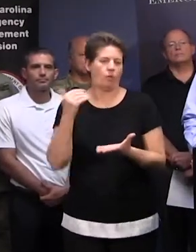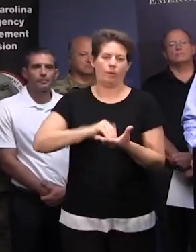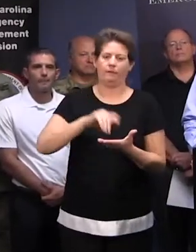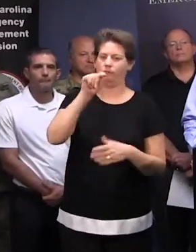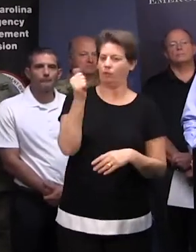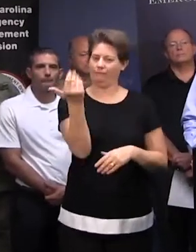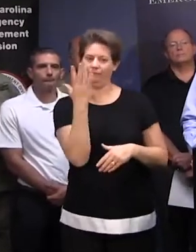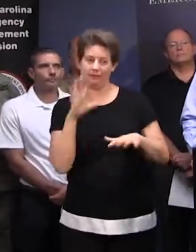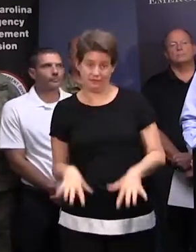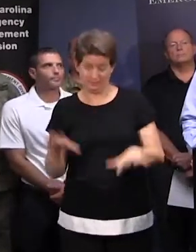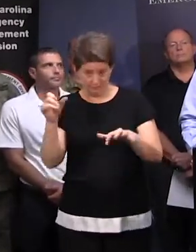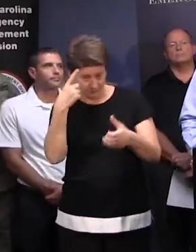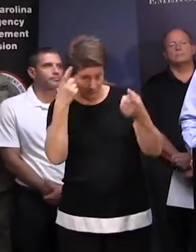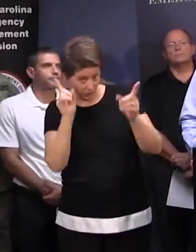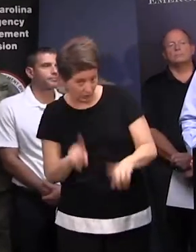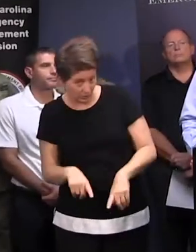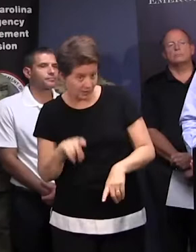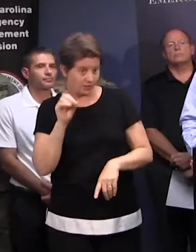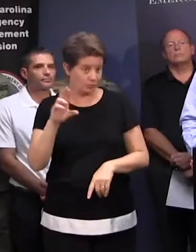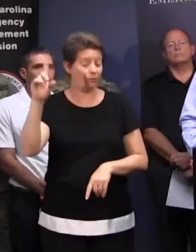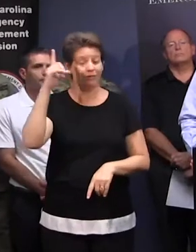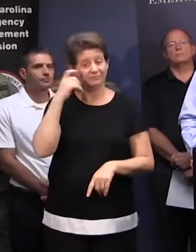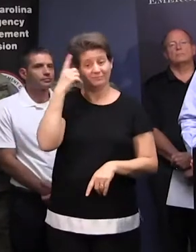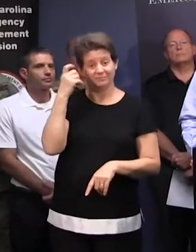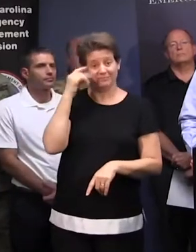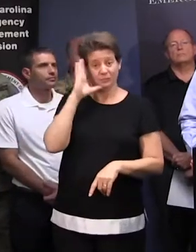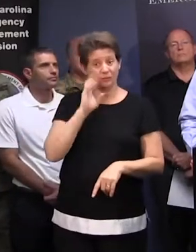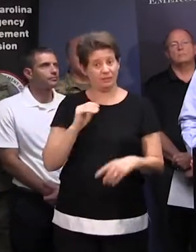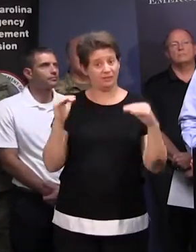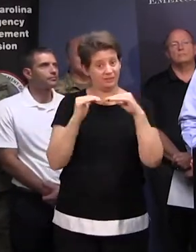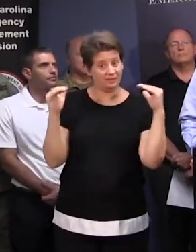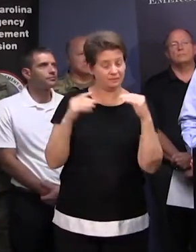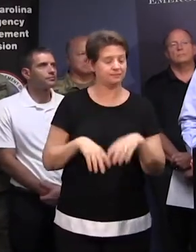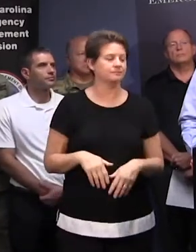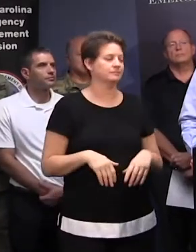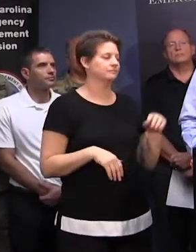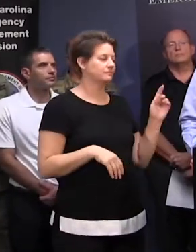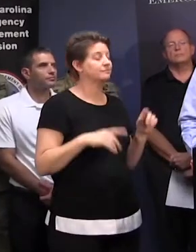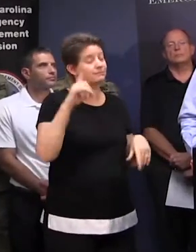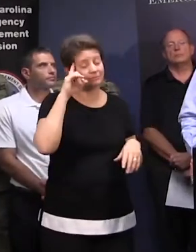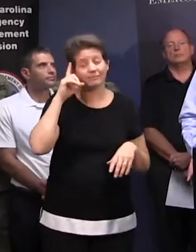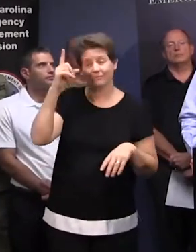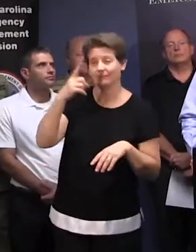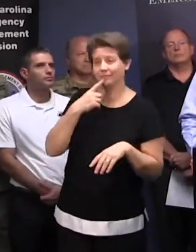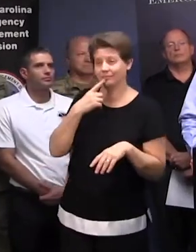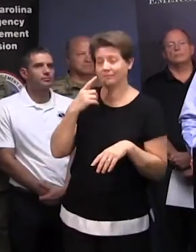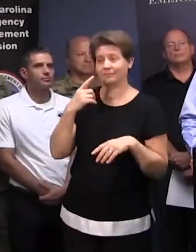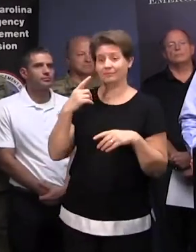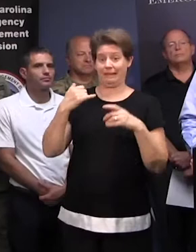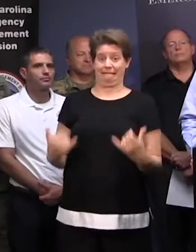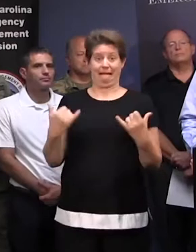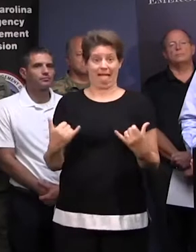Would you agree with that, or do you think that this is going to be as important? Well, I think we are much, as he has mentioned, we're much more prepared